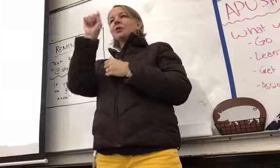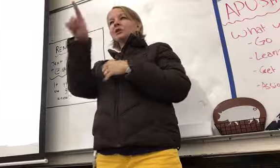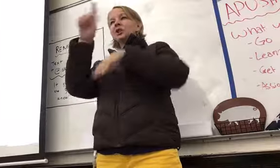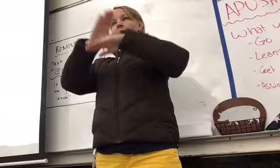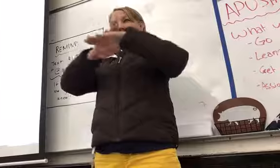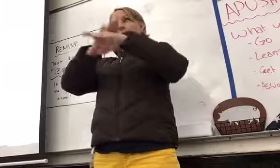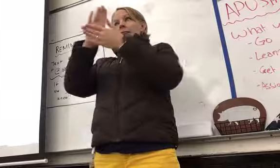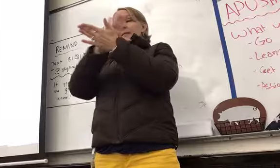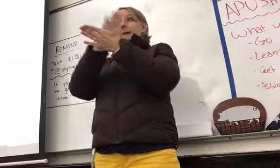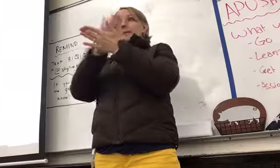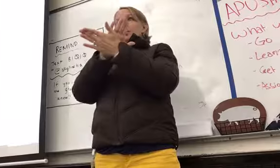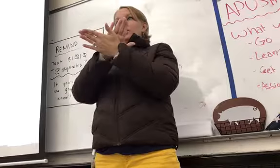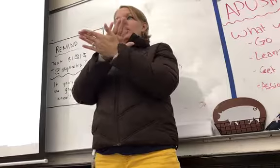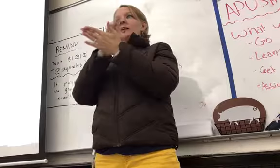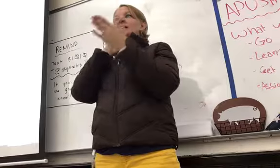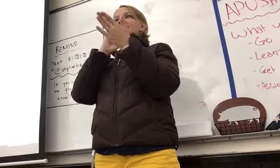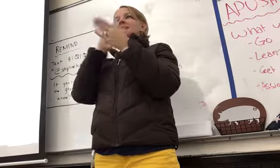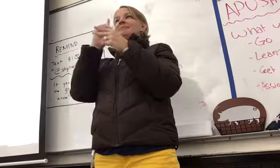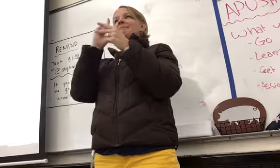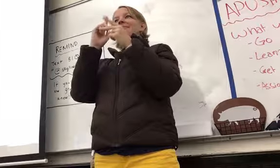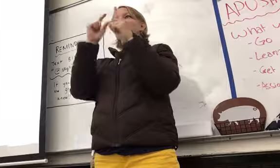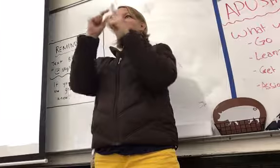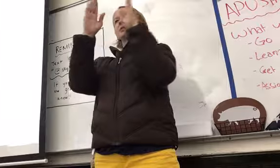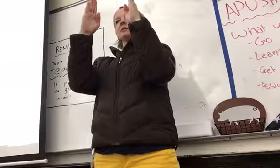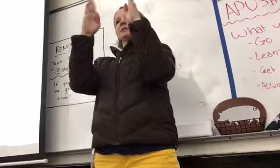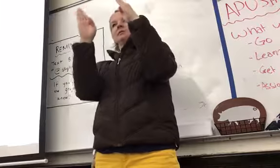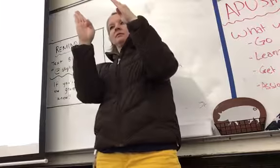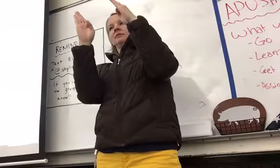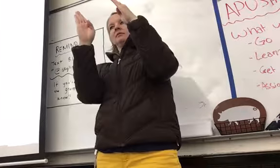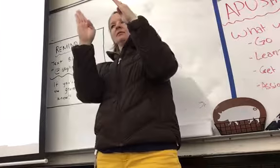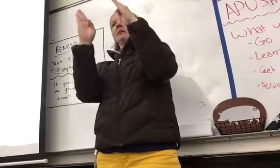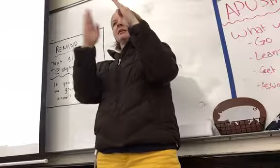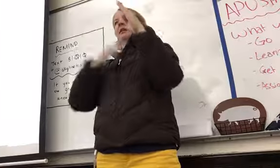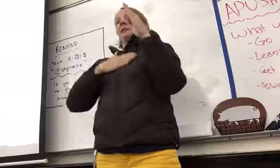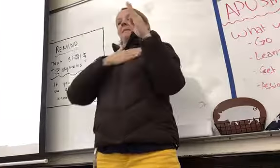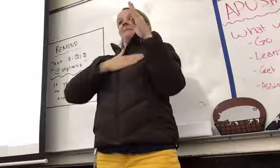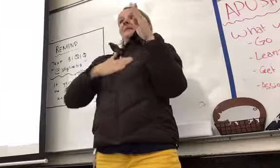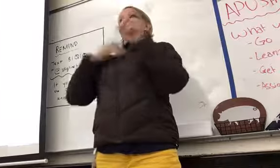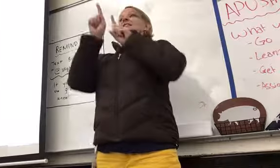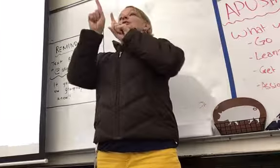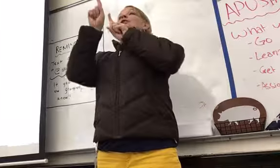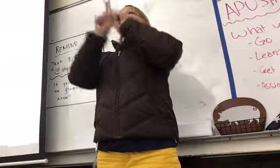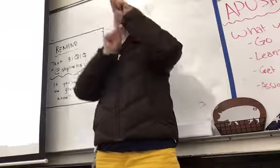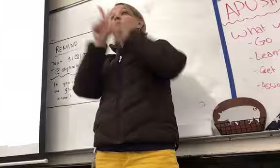It is italicized. If you will please star this question on your paper.